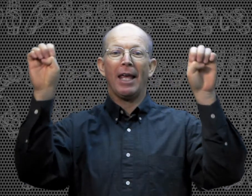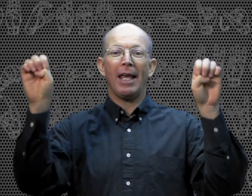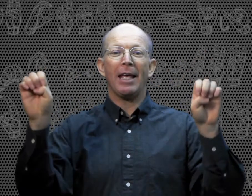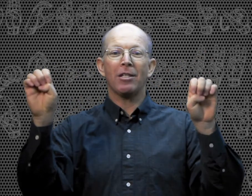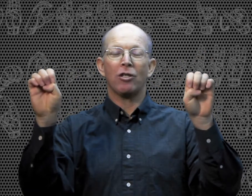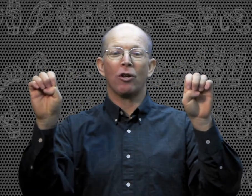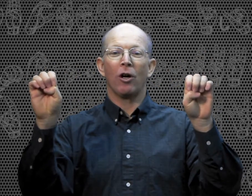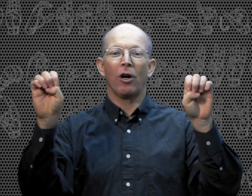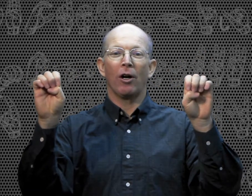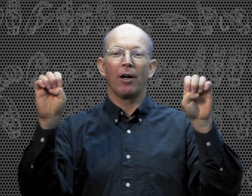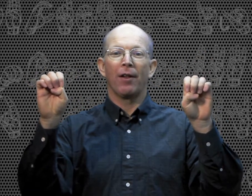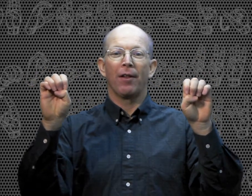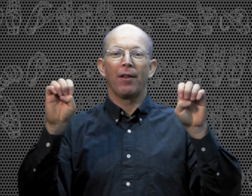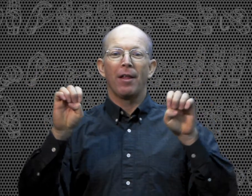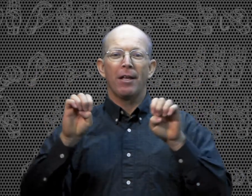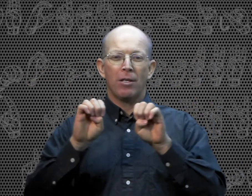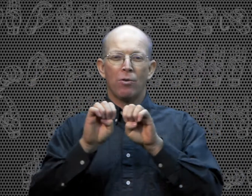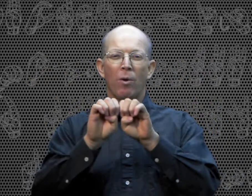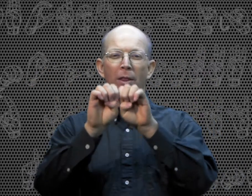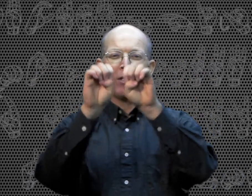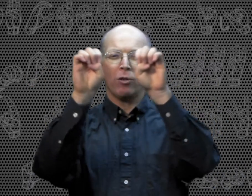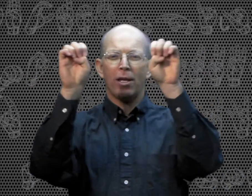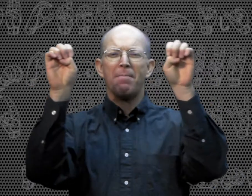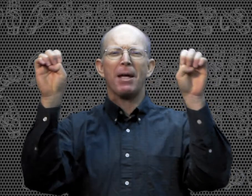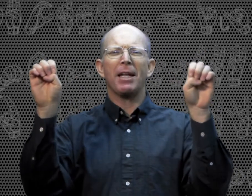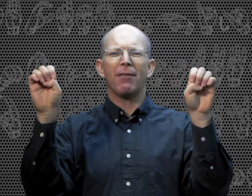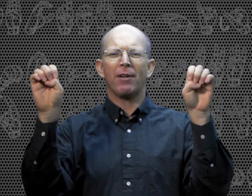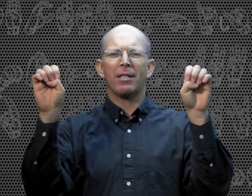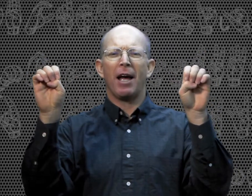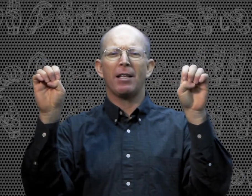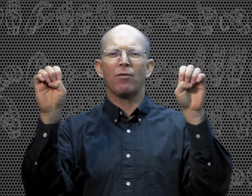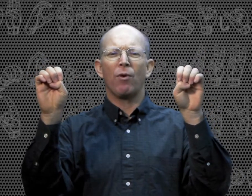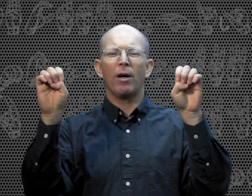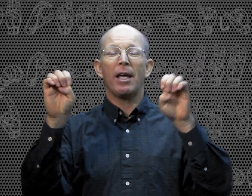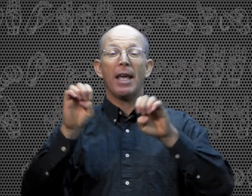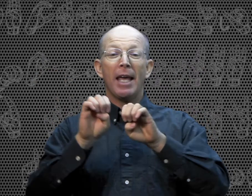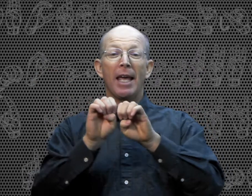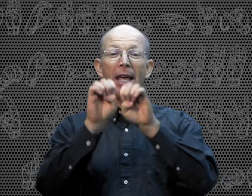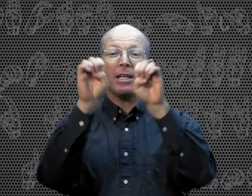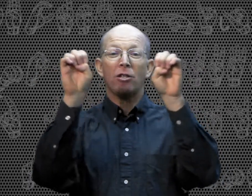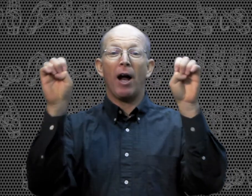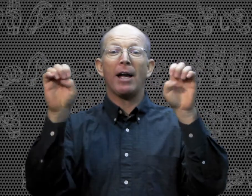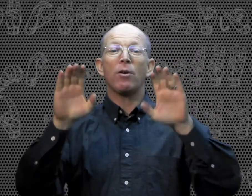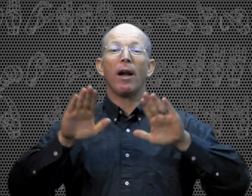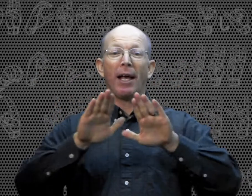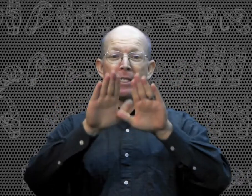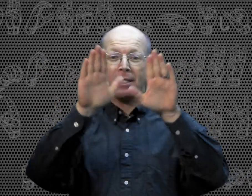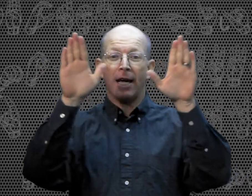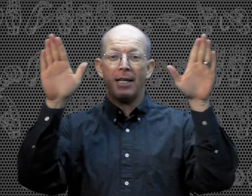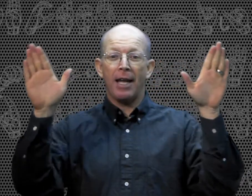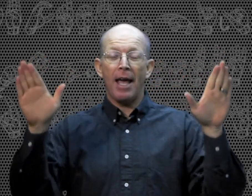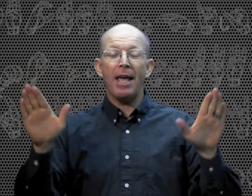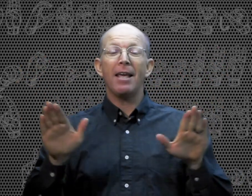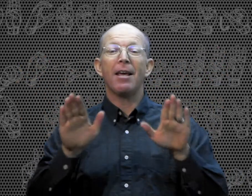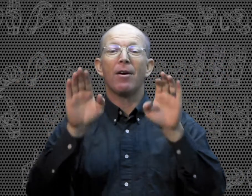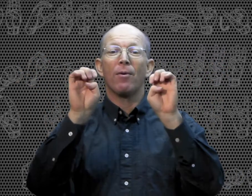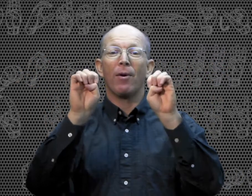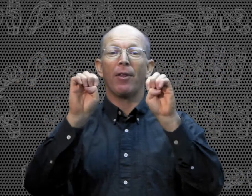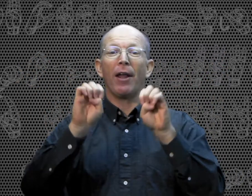Easter. This is one that you'll see many different signs for. Easter. I do it like Sunday with the